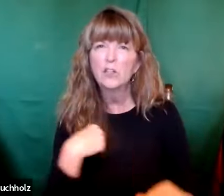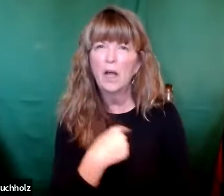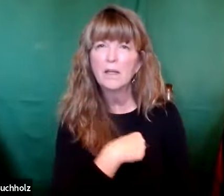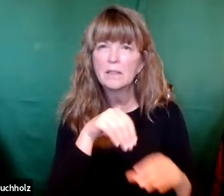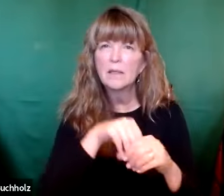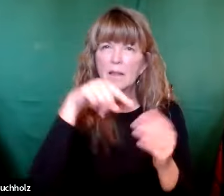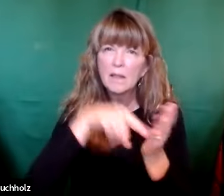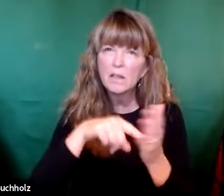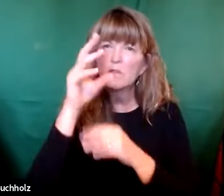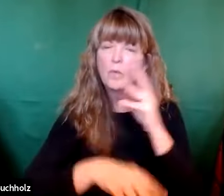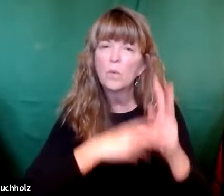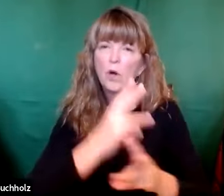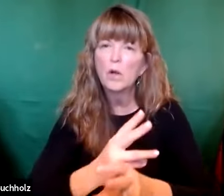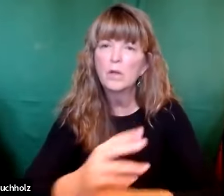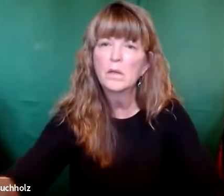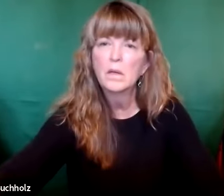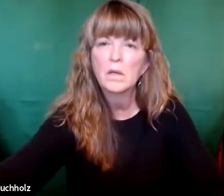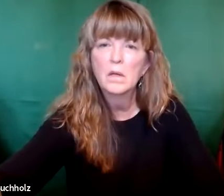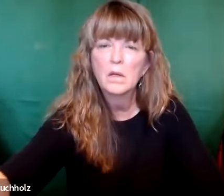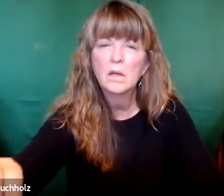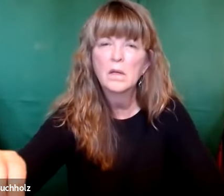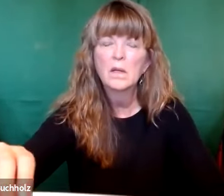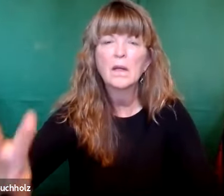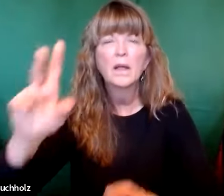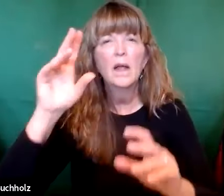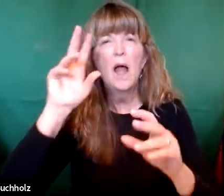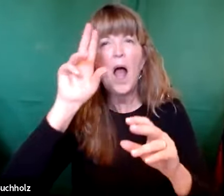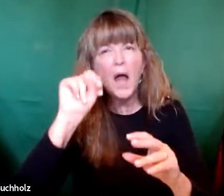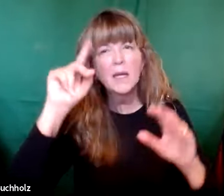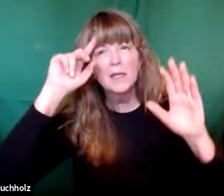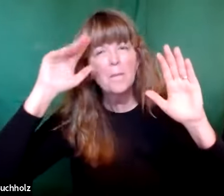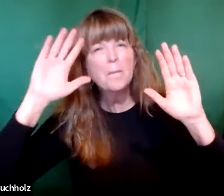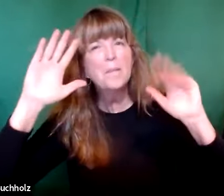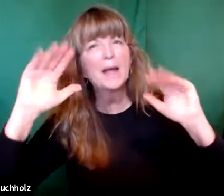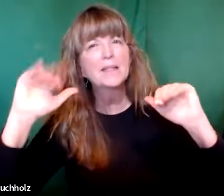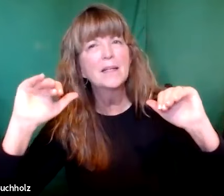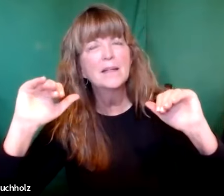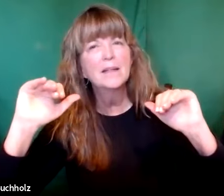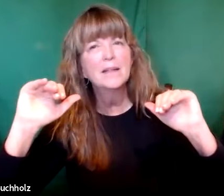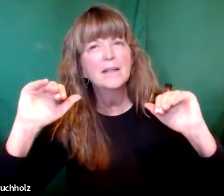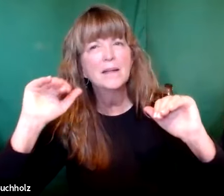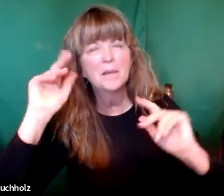and see what it is that people throughout the world are trying to teach us.